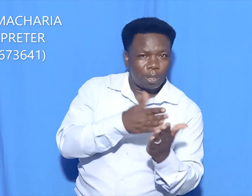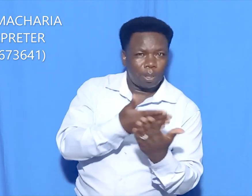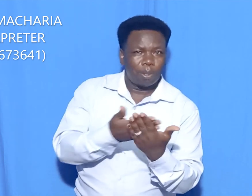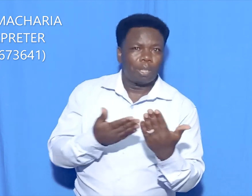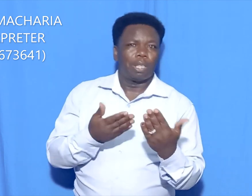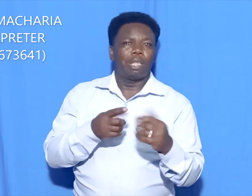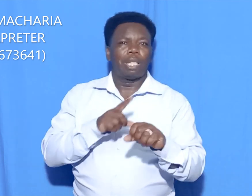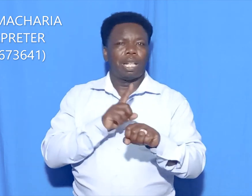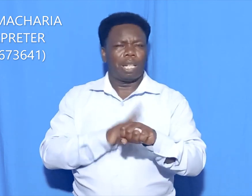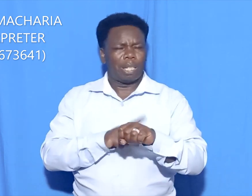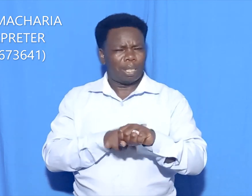9.